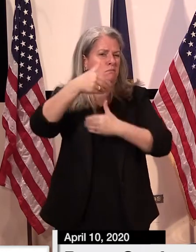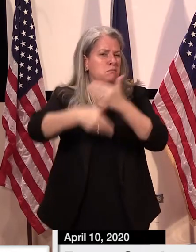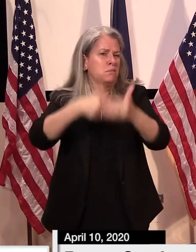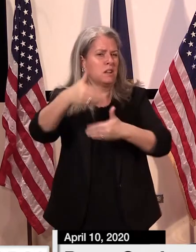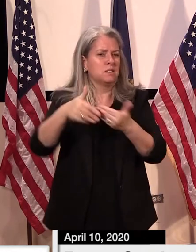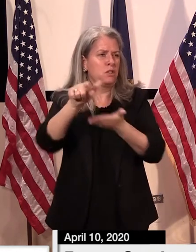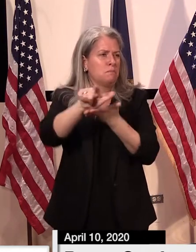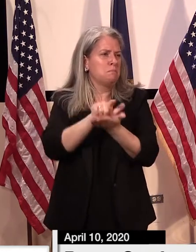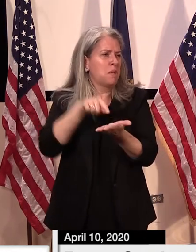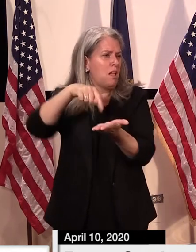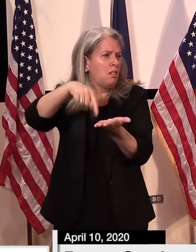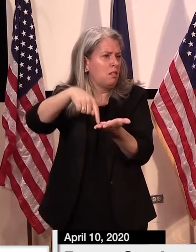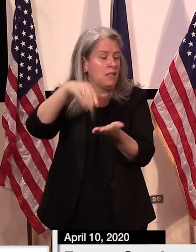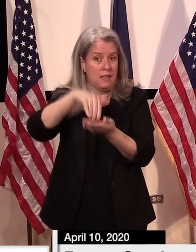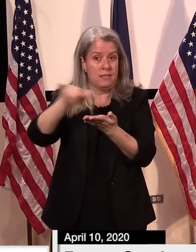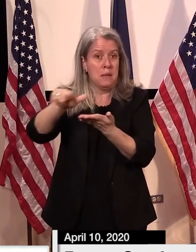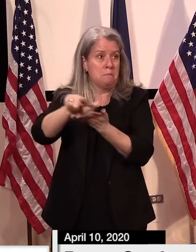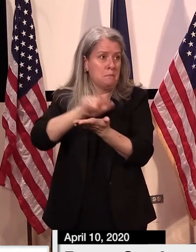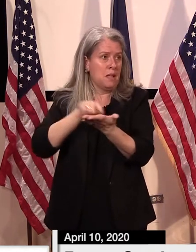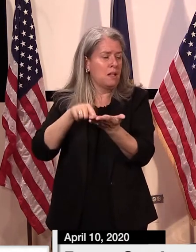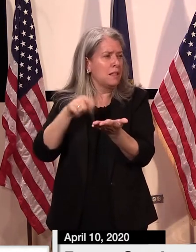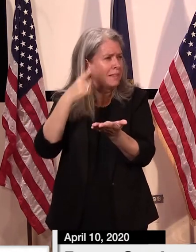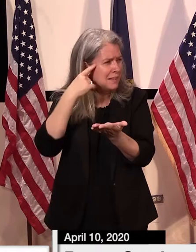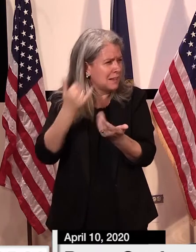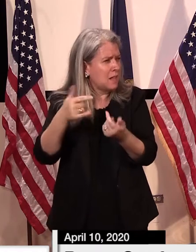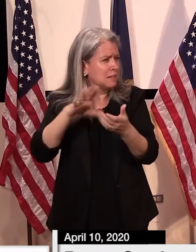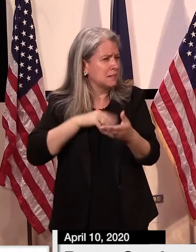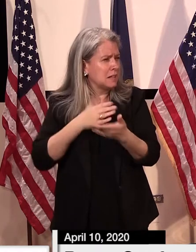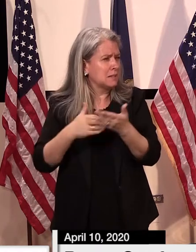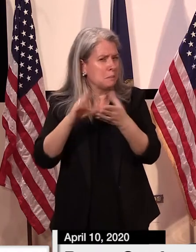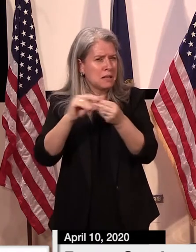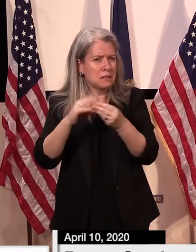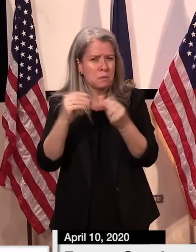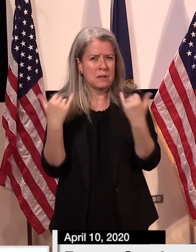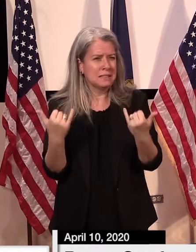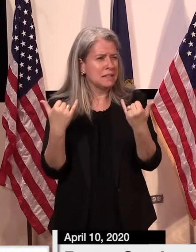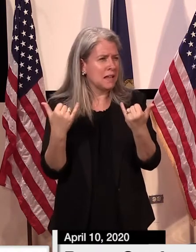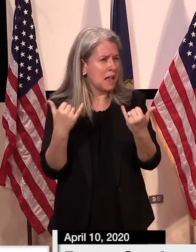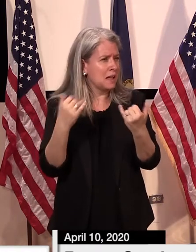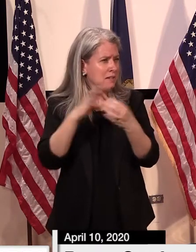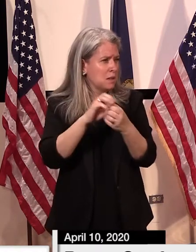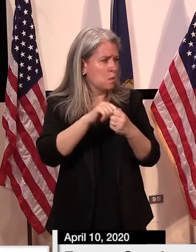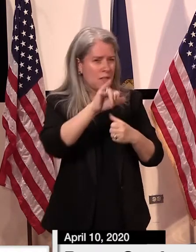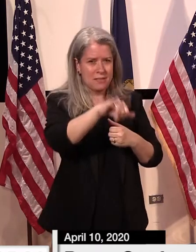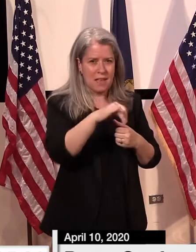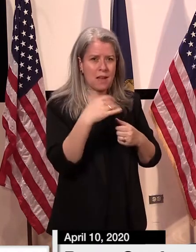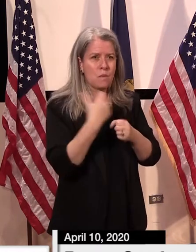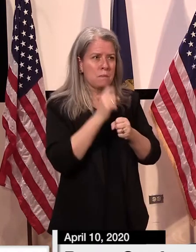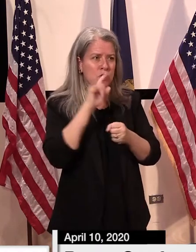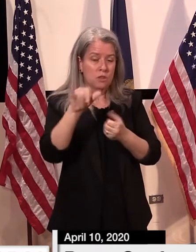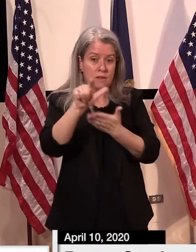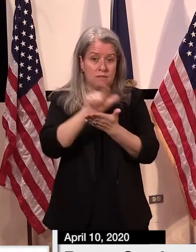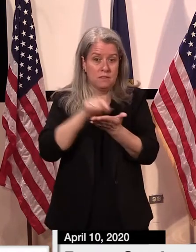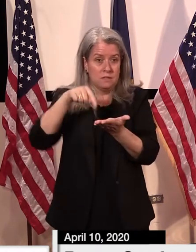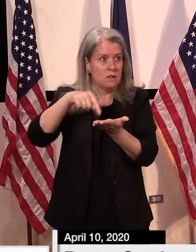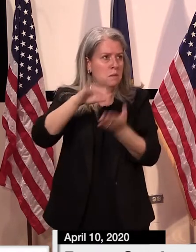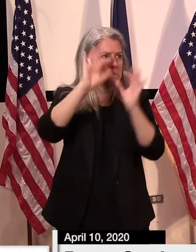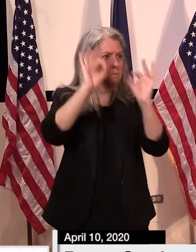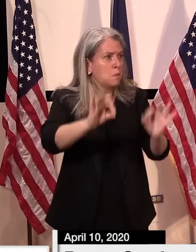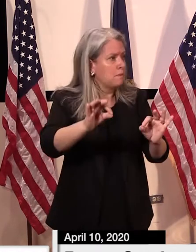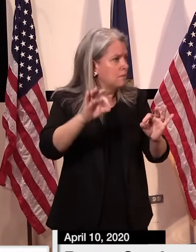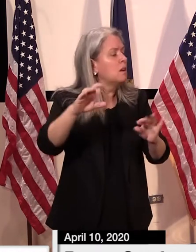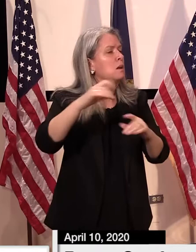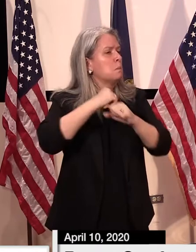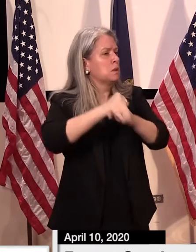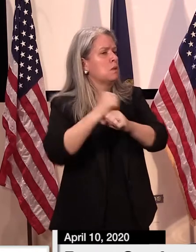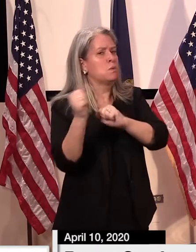I believe they are even taking testimony on that today. We want to make sure that we get this right so that it protects everyone